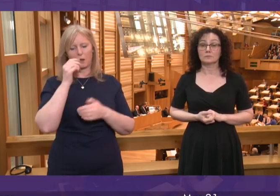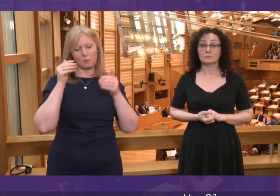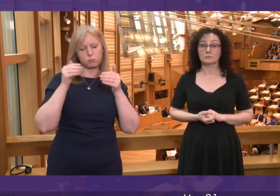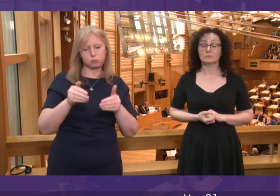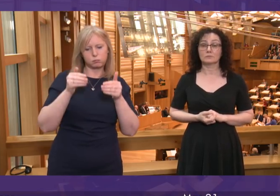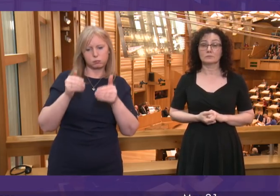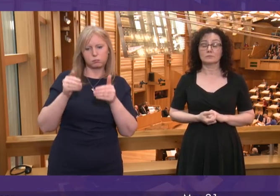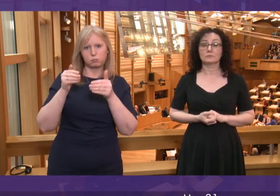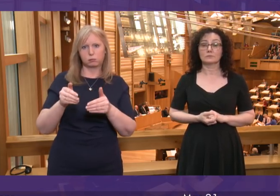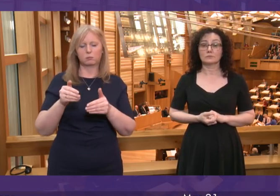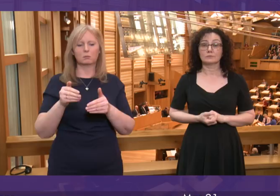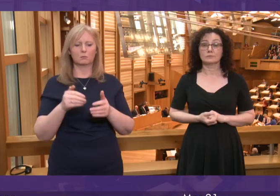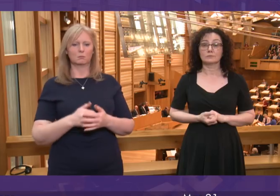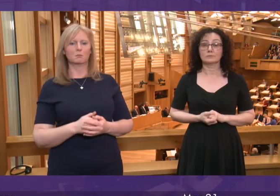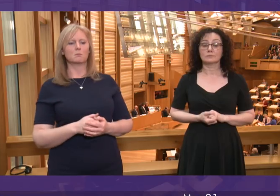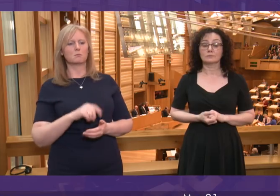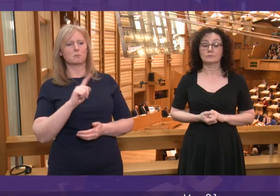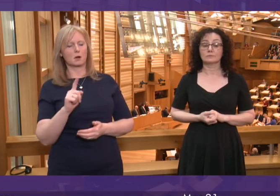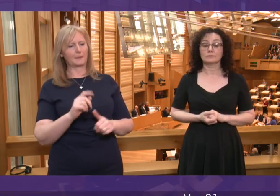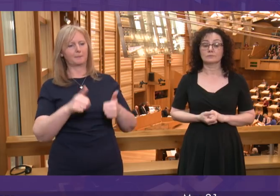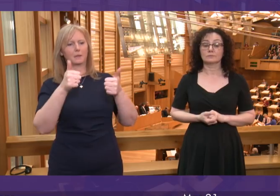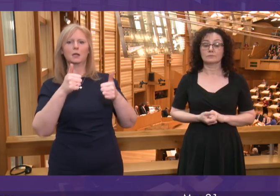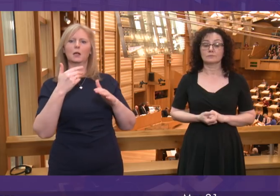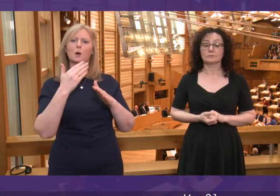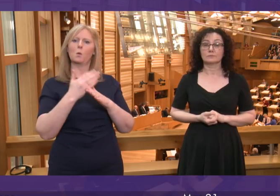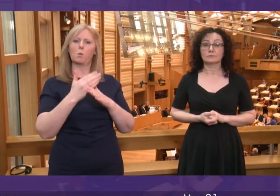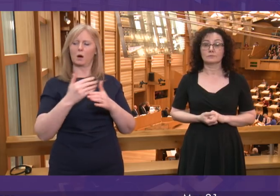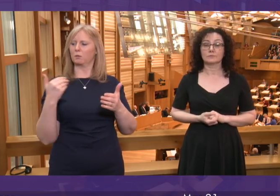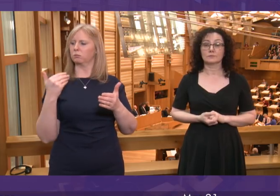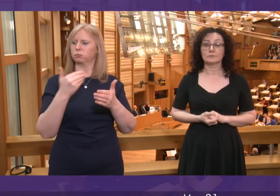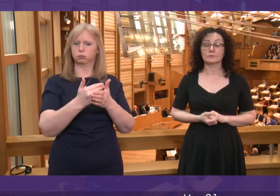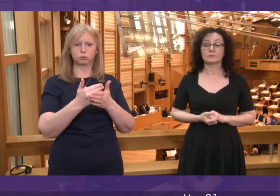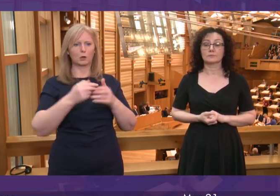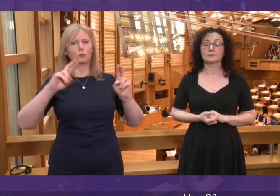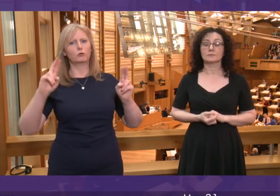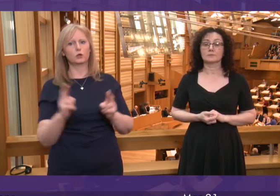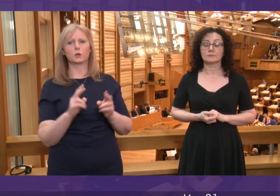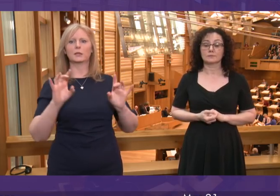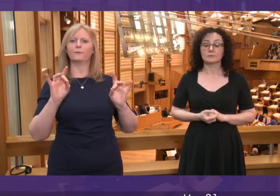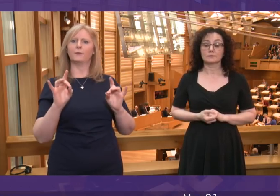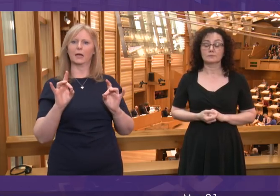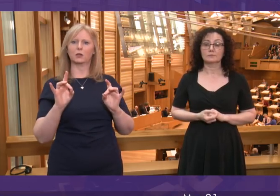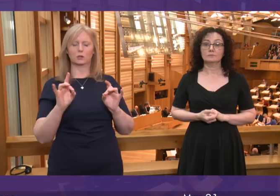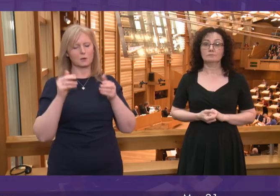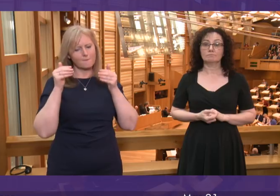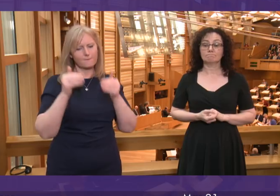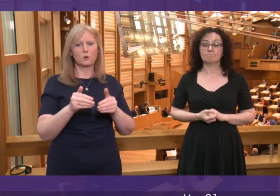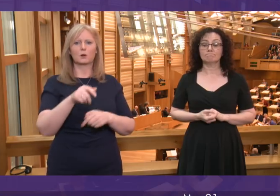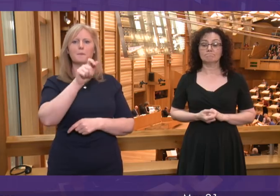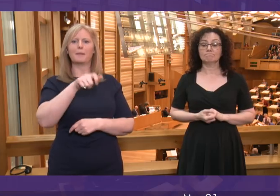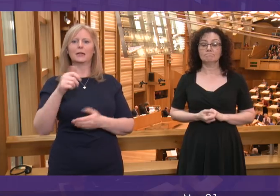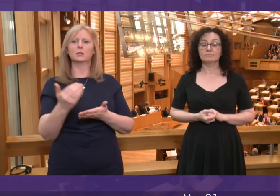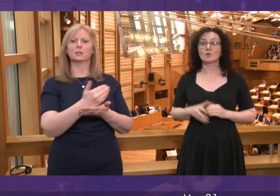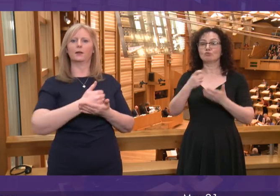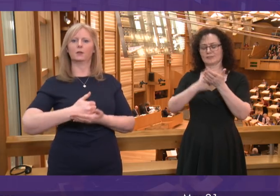but let's not lose sight of the good work that has been done in our NHS to reduce infection and to put a real focus on patient safety.